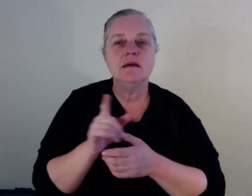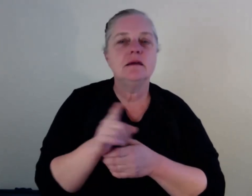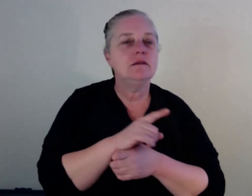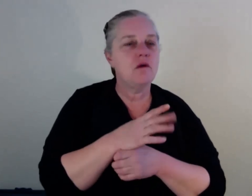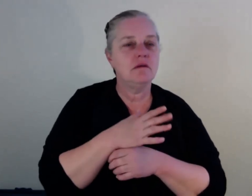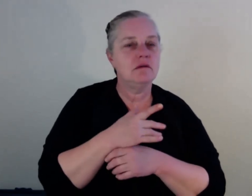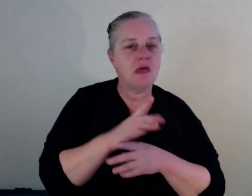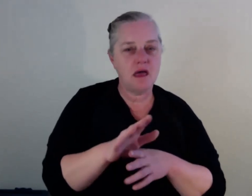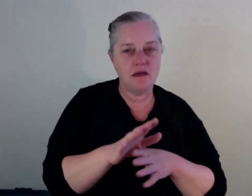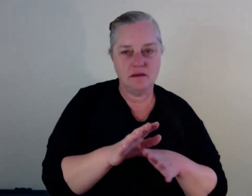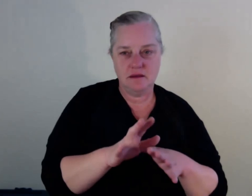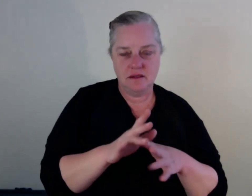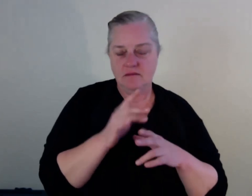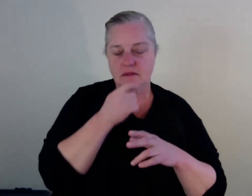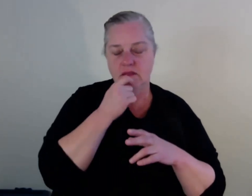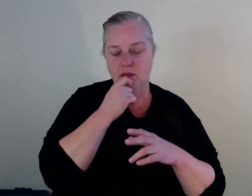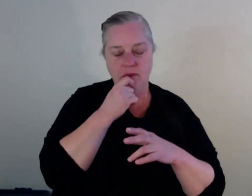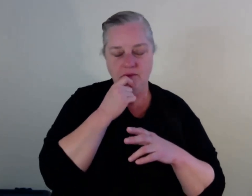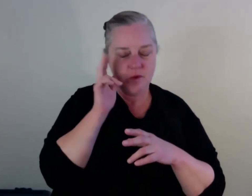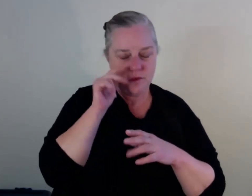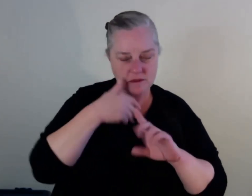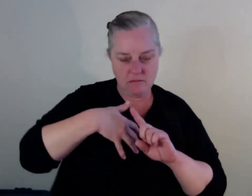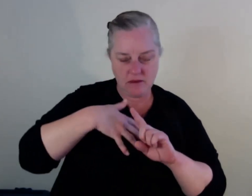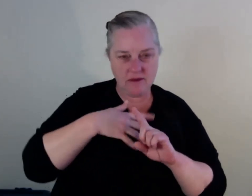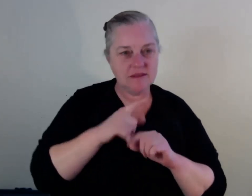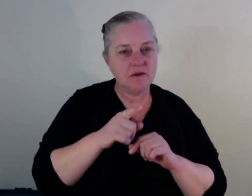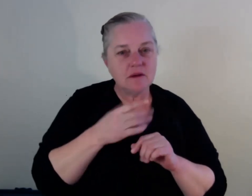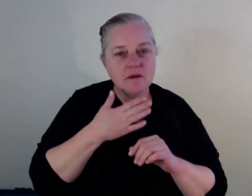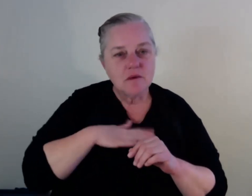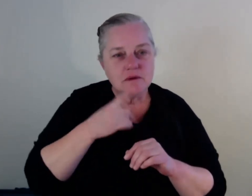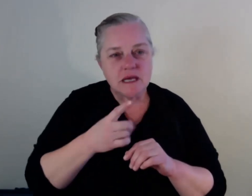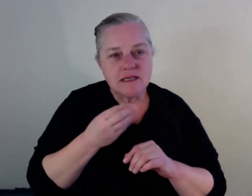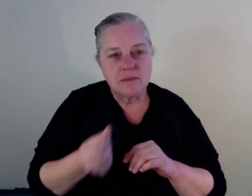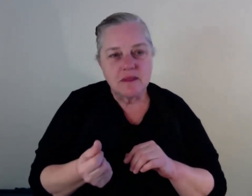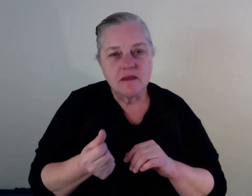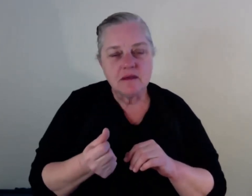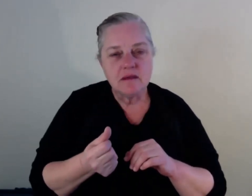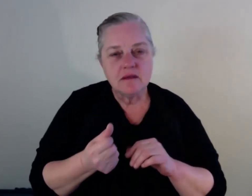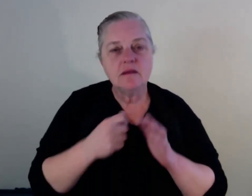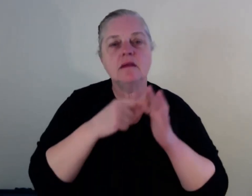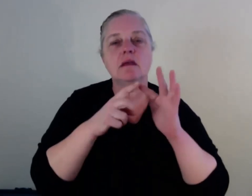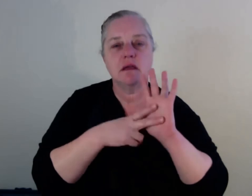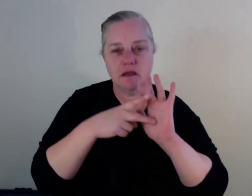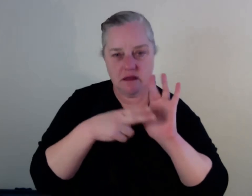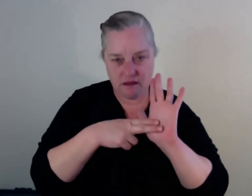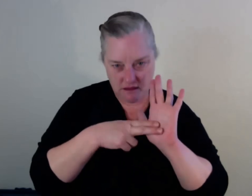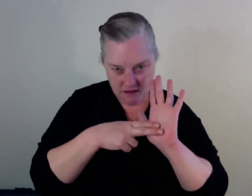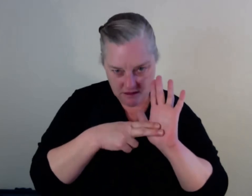of a noise issue. No, that's okay. Yes, I do agree with what Gail said, but I think having